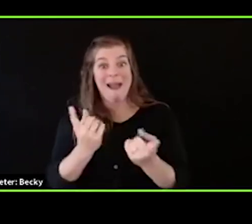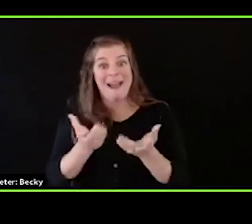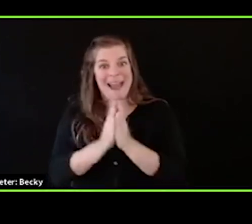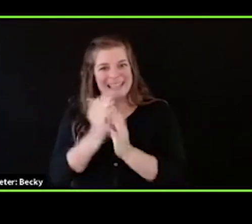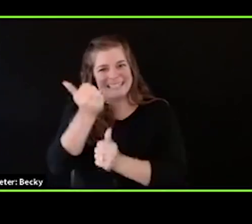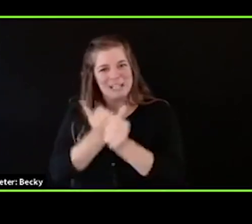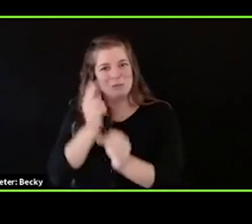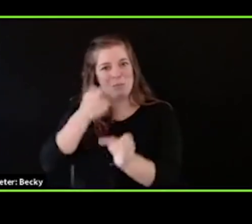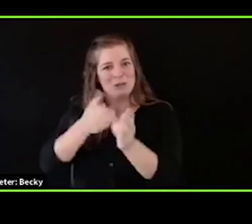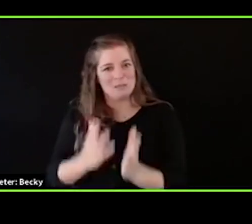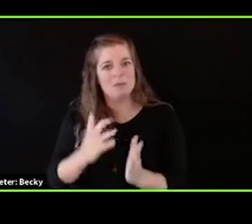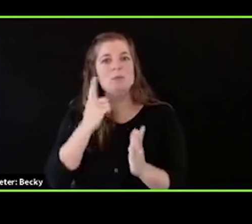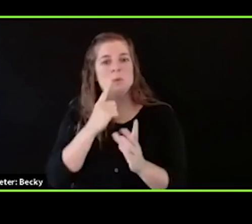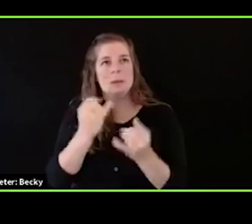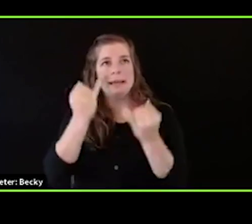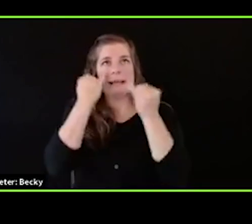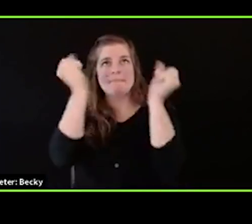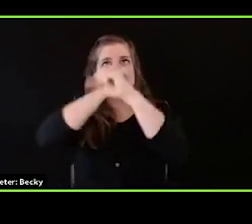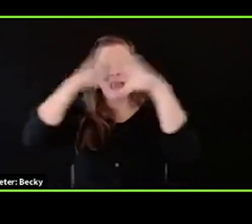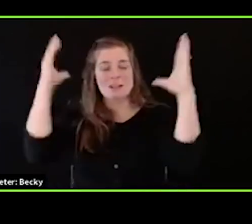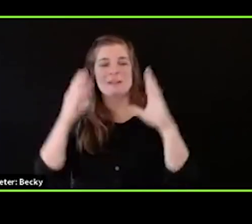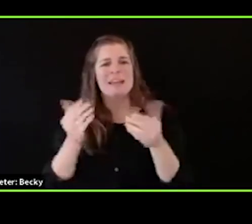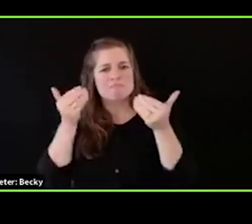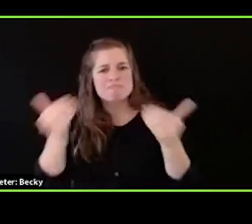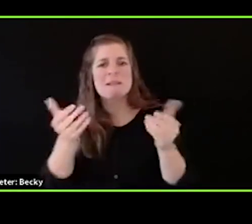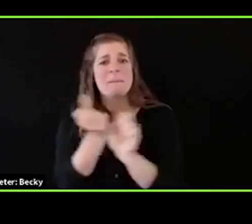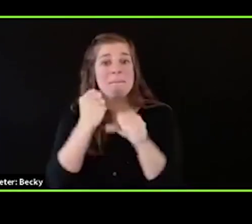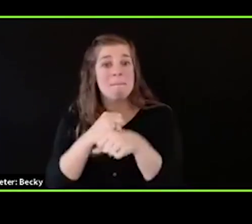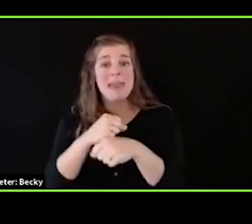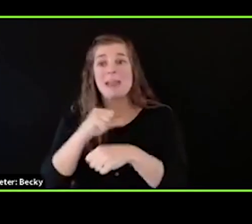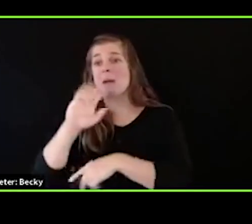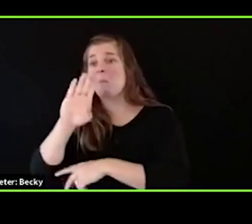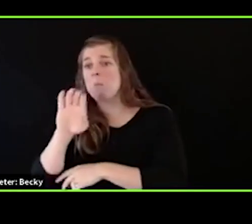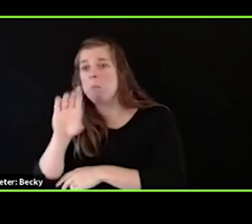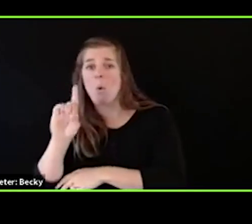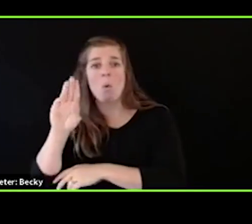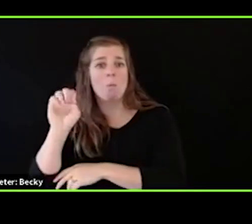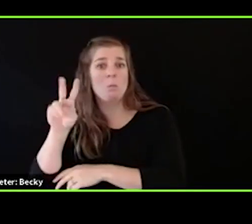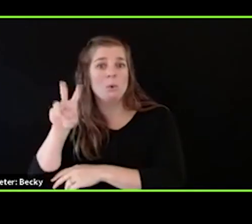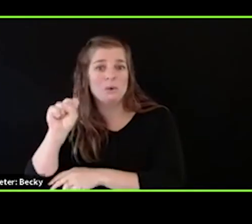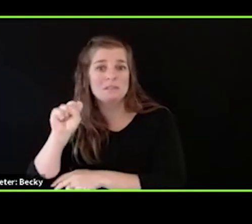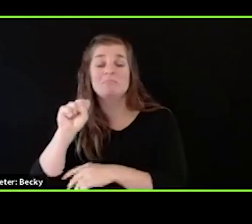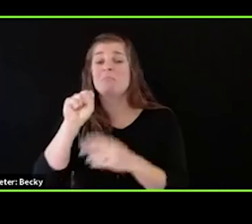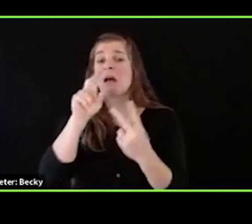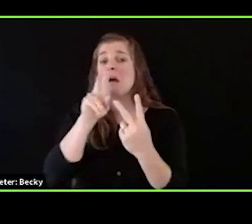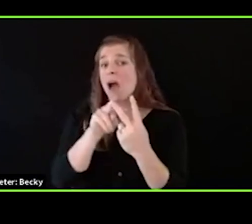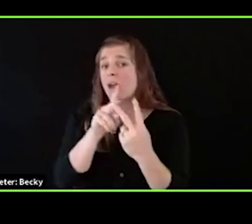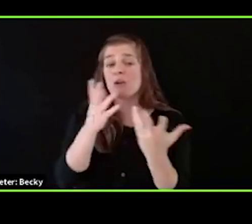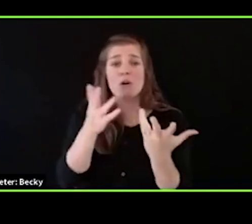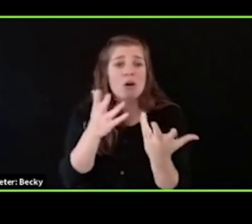you'll take some time to do this, maybe through the course of the day, if you can with others by phone, by text,